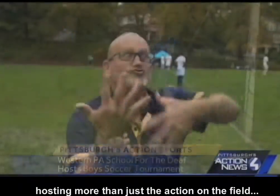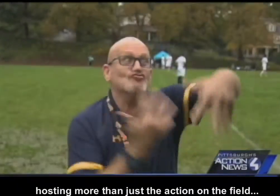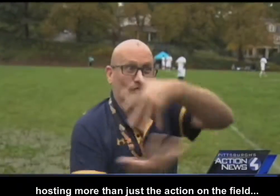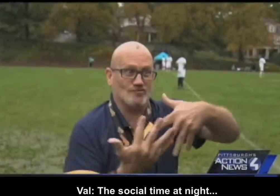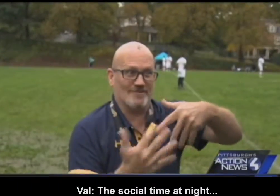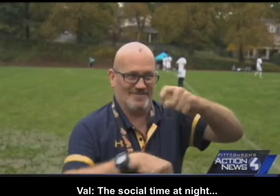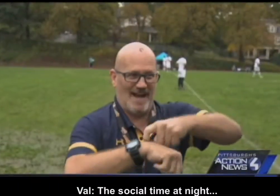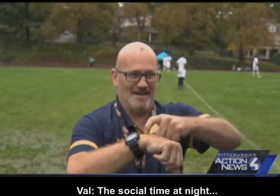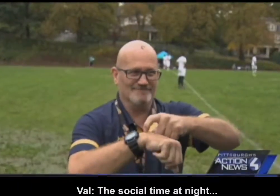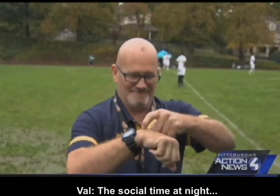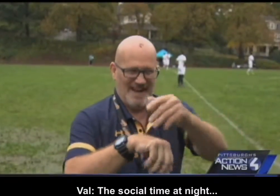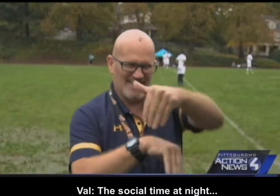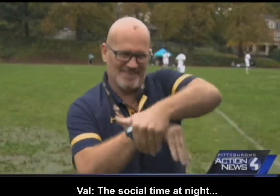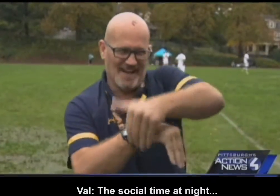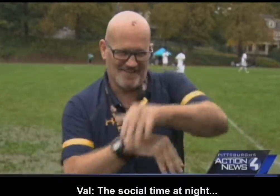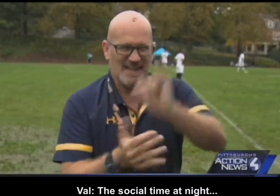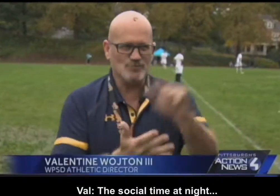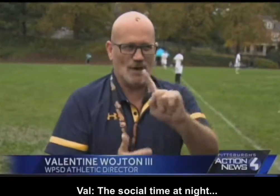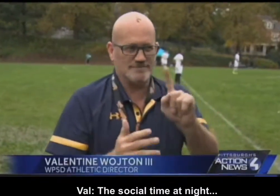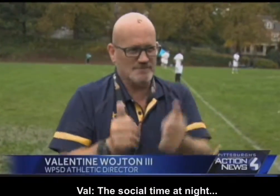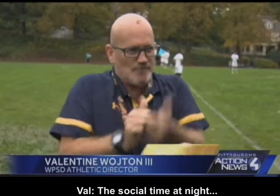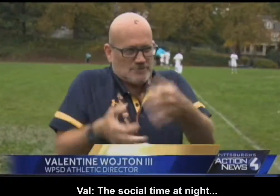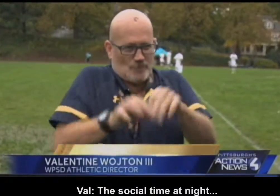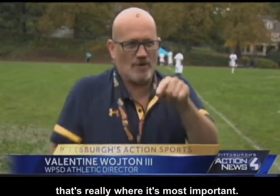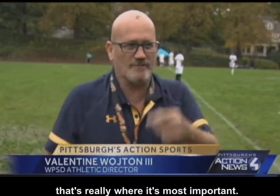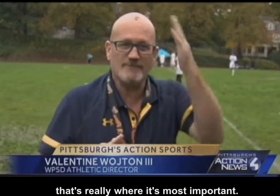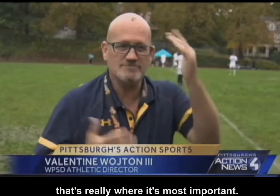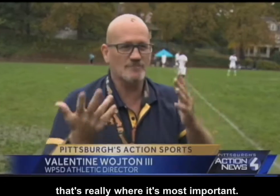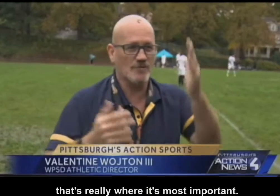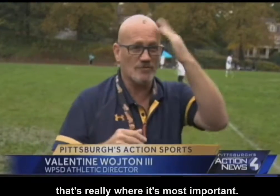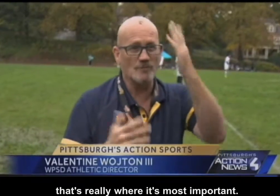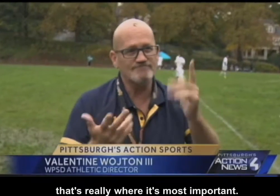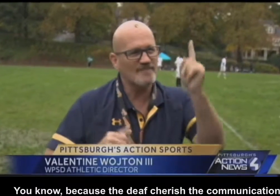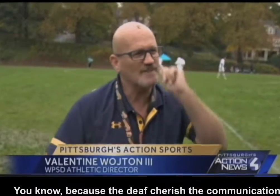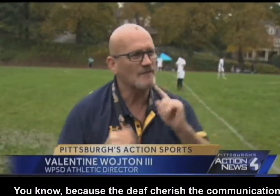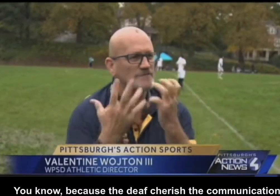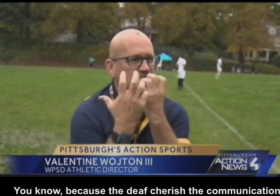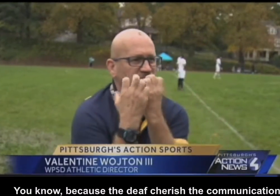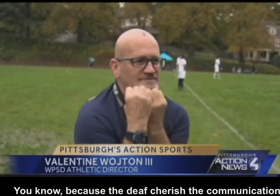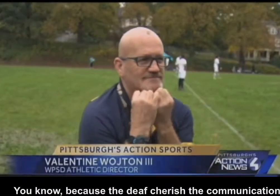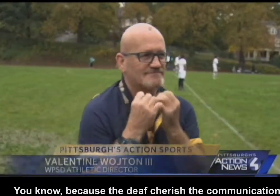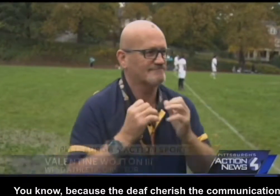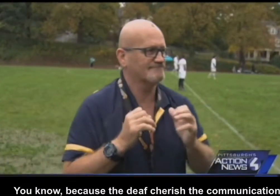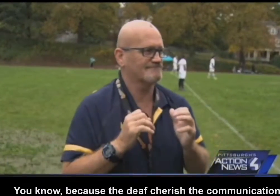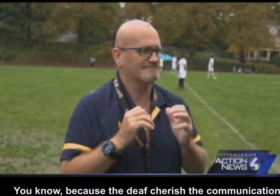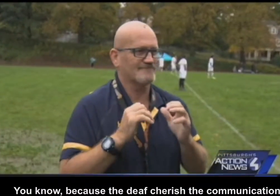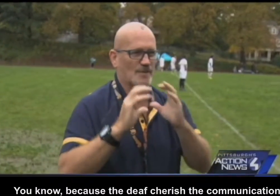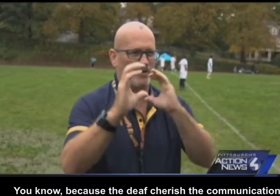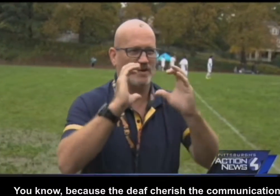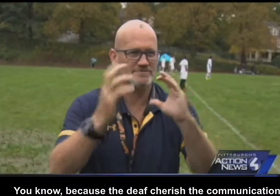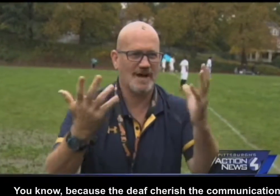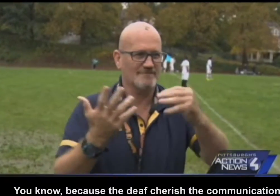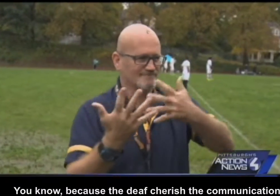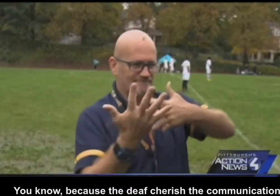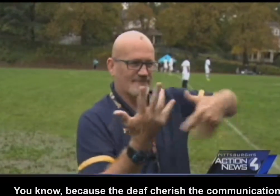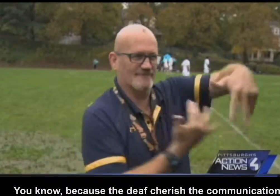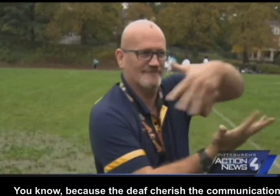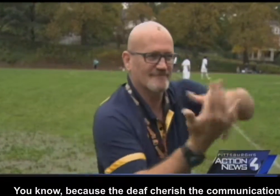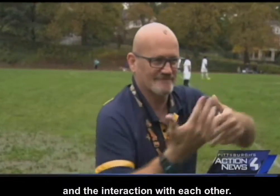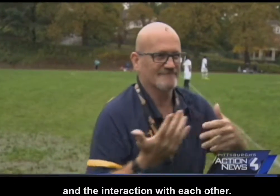The social time at night, that's really where it's most important, you know, because the deaf cherish the communication and